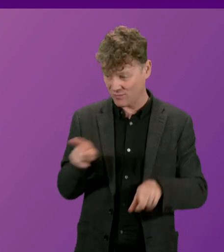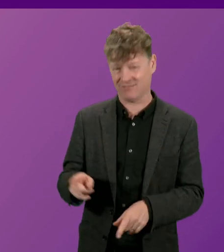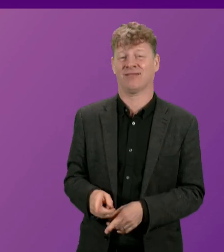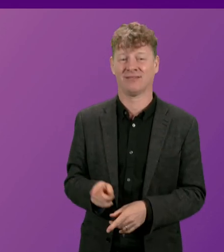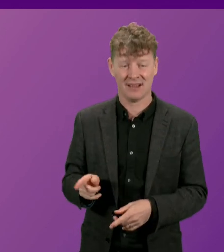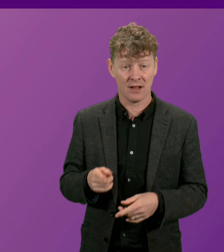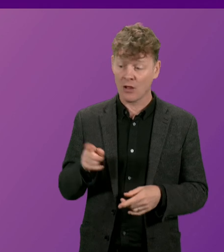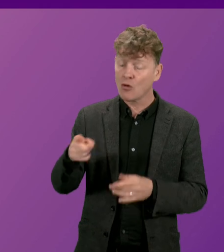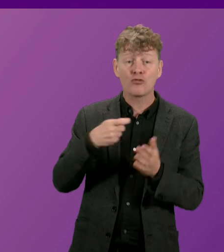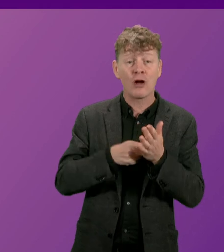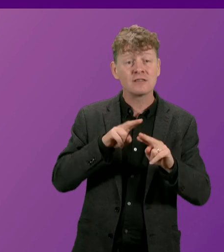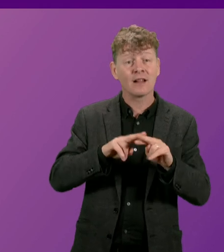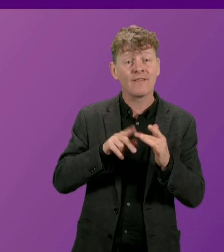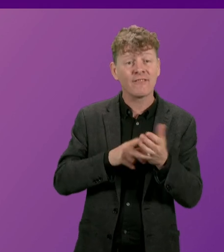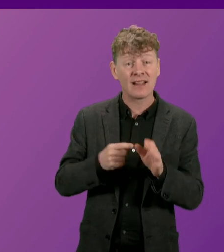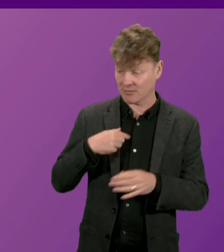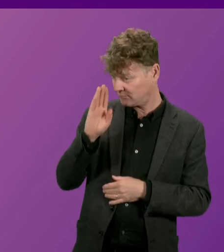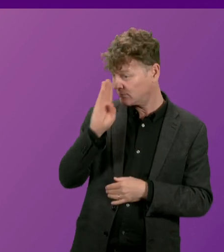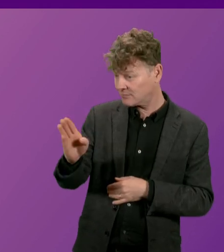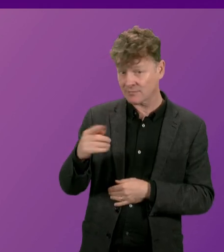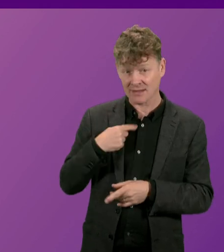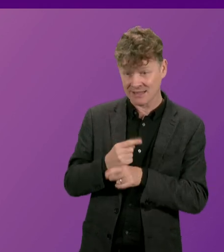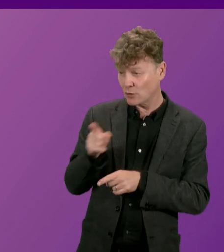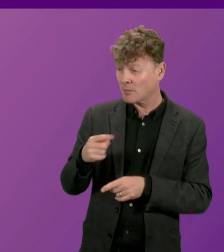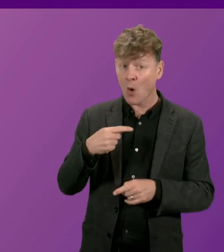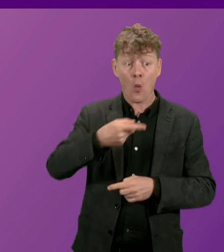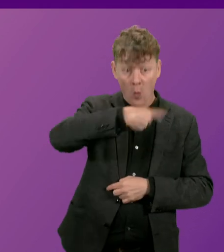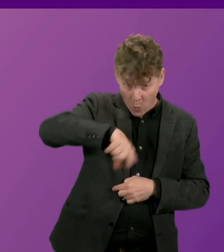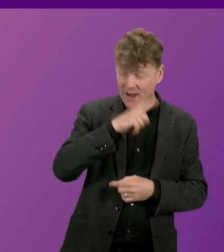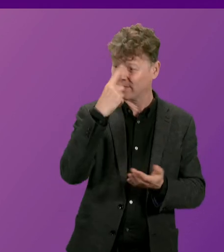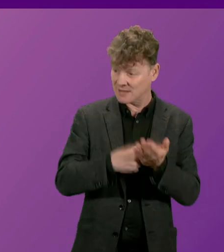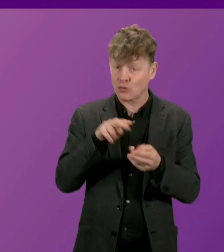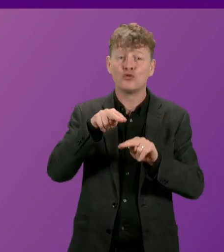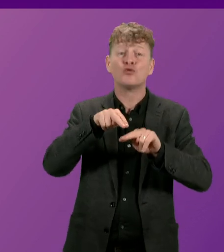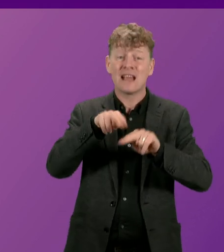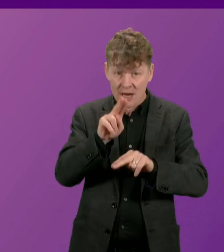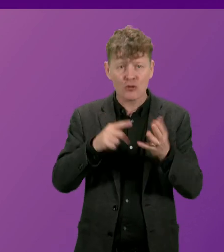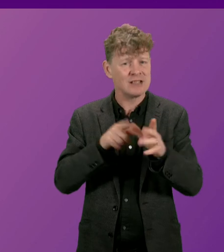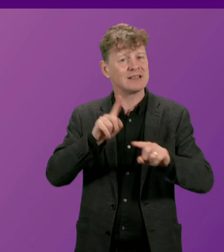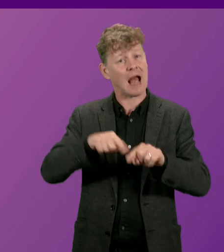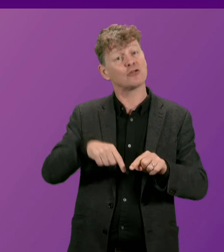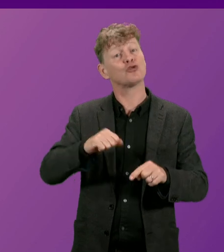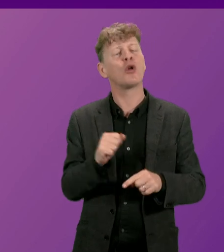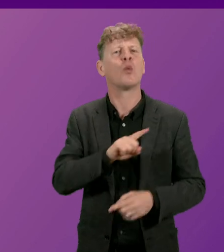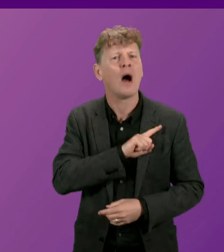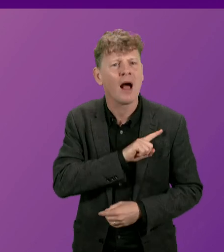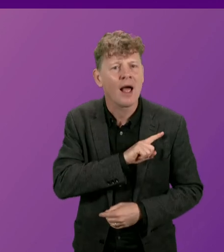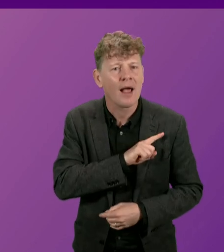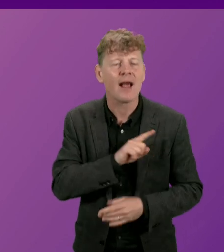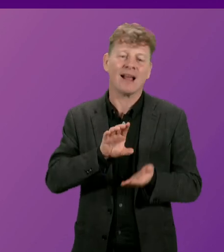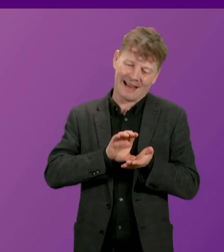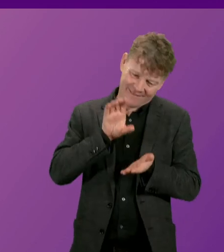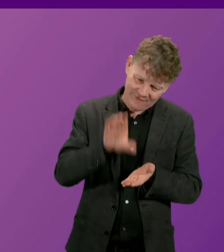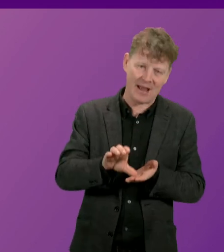to Russell Finlay is that we have taken decisions to increase tax in Scotland because we wanted to invest in our public